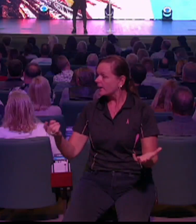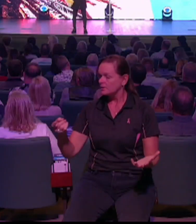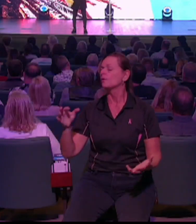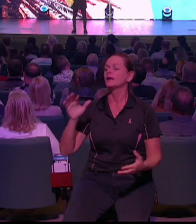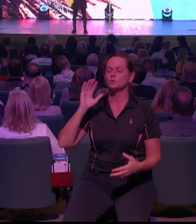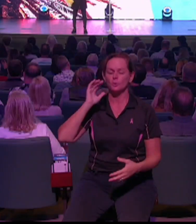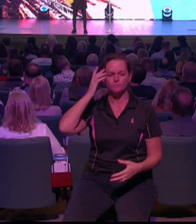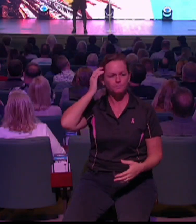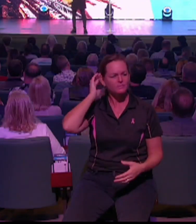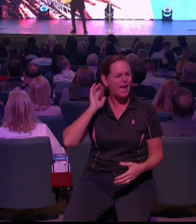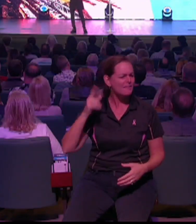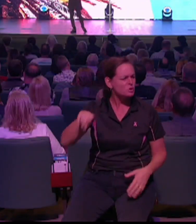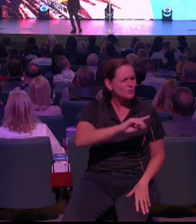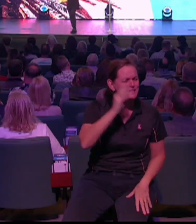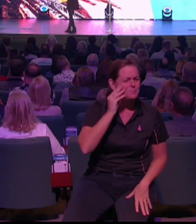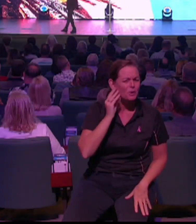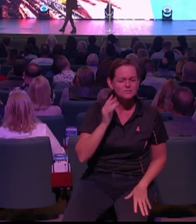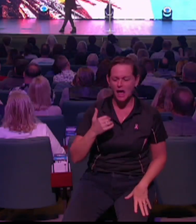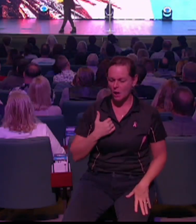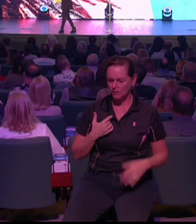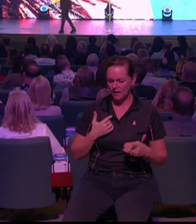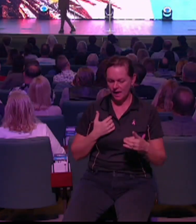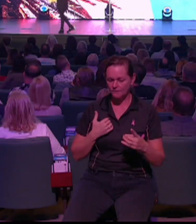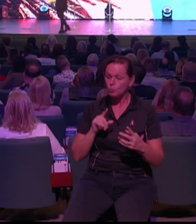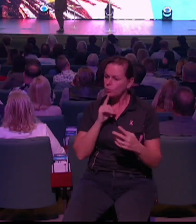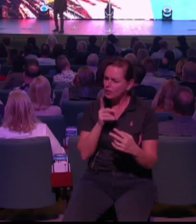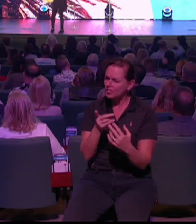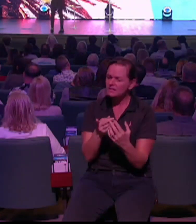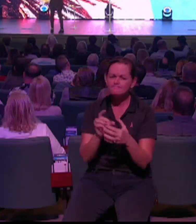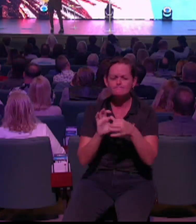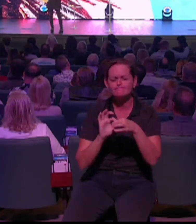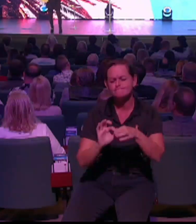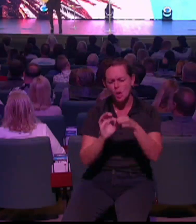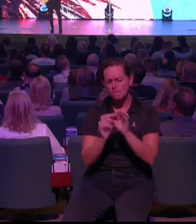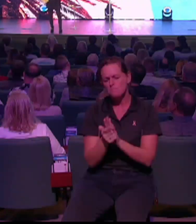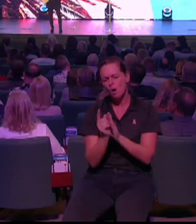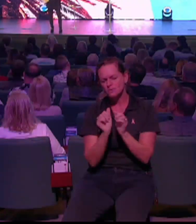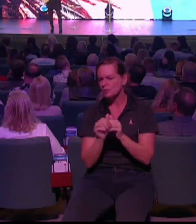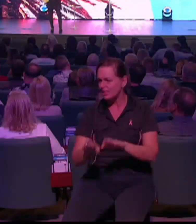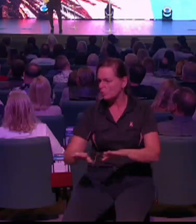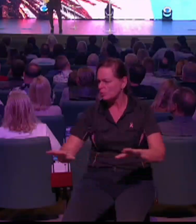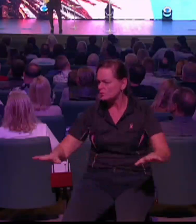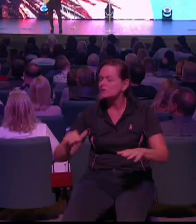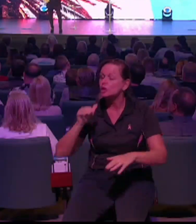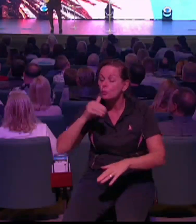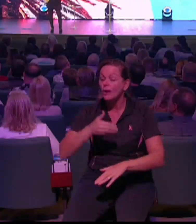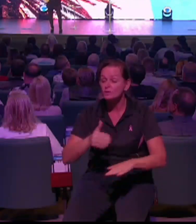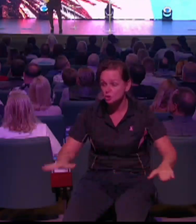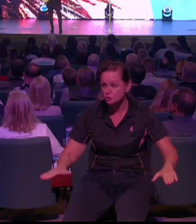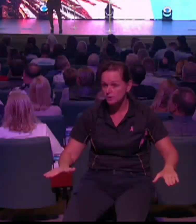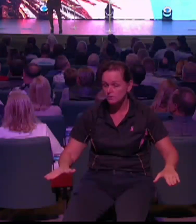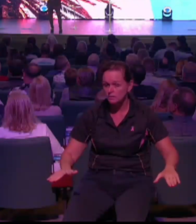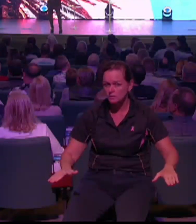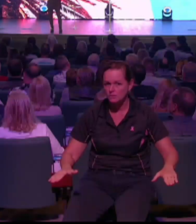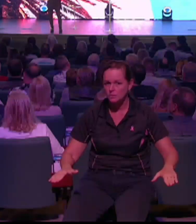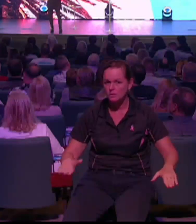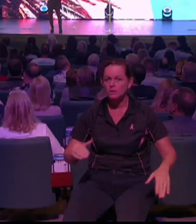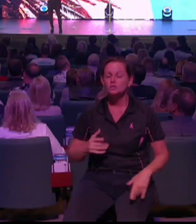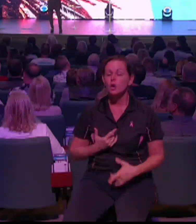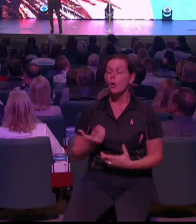happened to you, but I would try to have deep and meaningful bonding moments with my children when they came home from school. How was